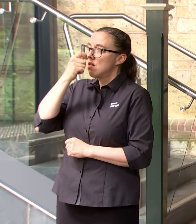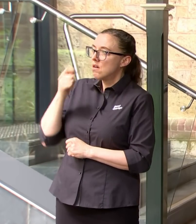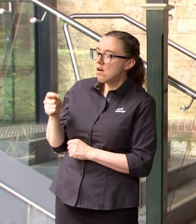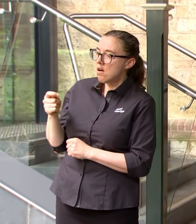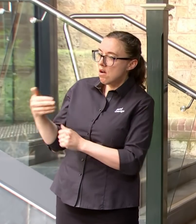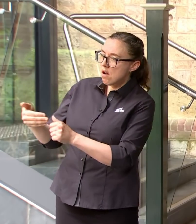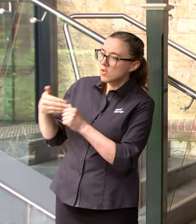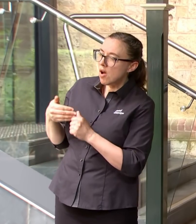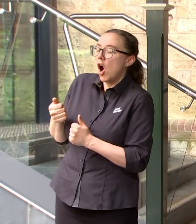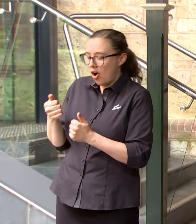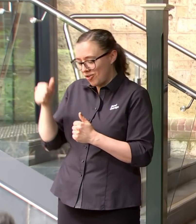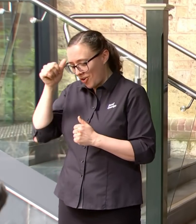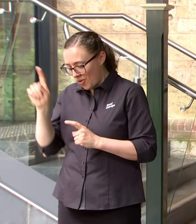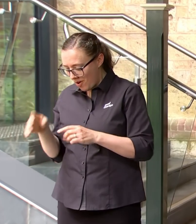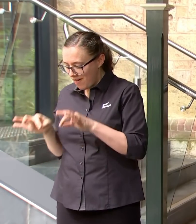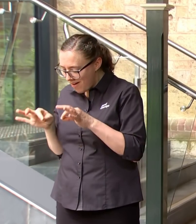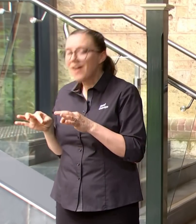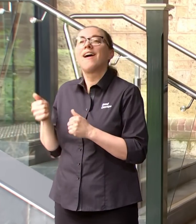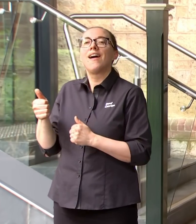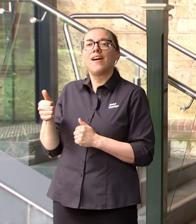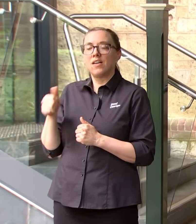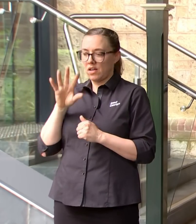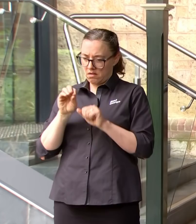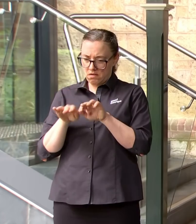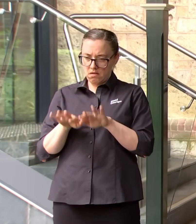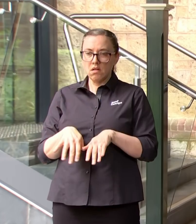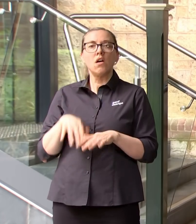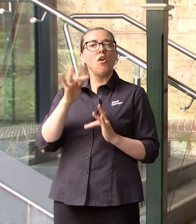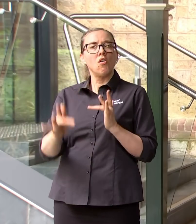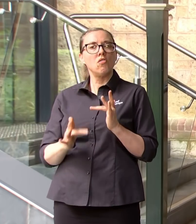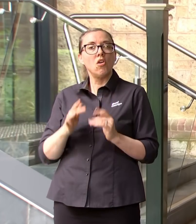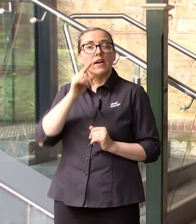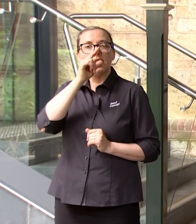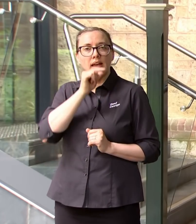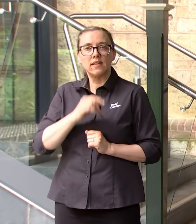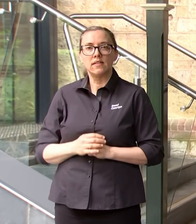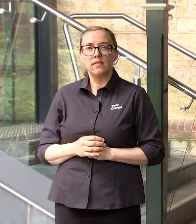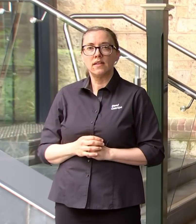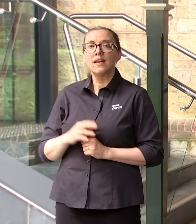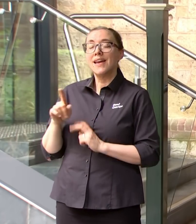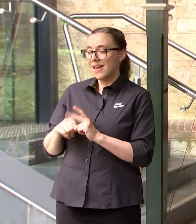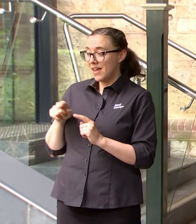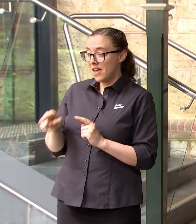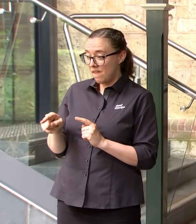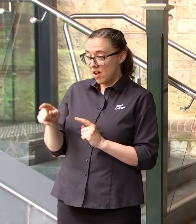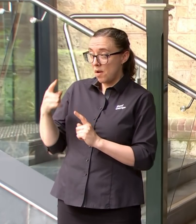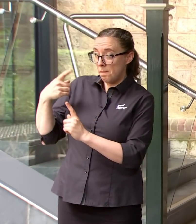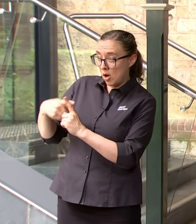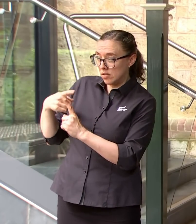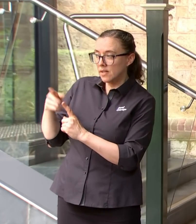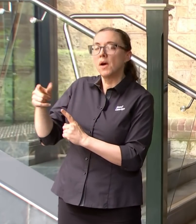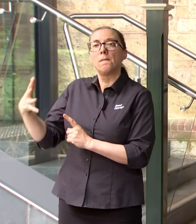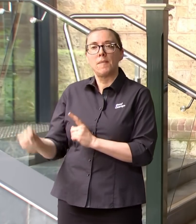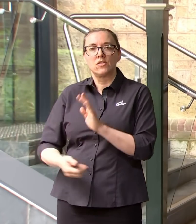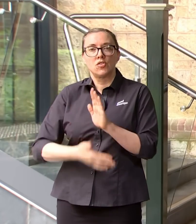those details in there. We're still requiring people to have a confirming PCR test but that will change as of